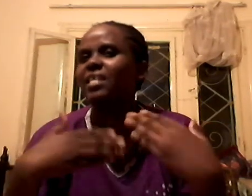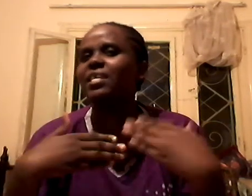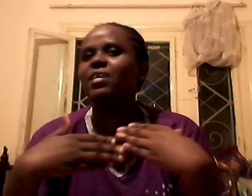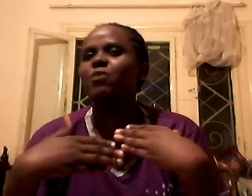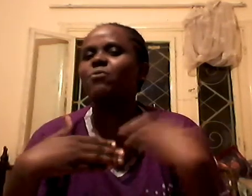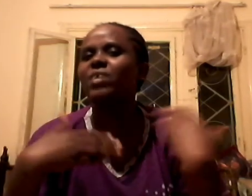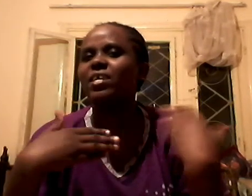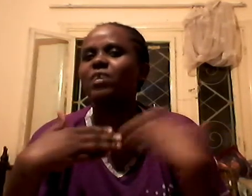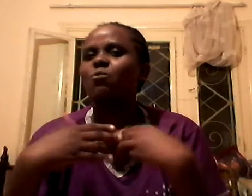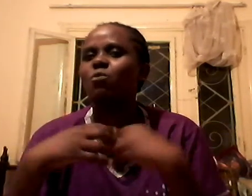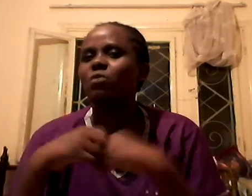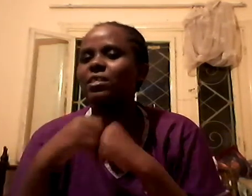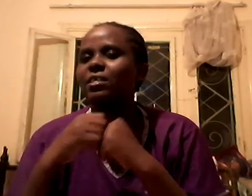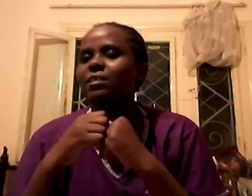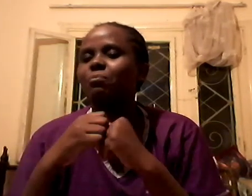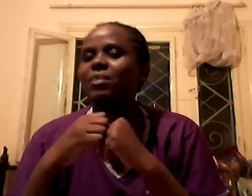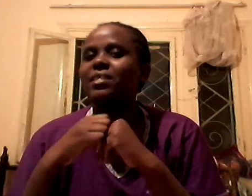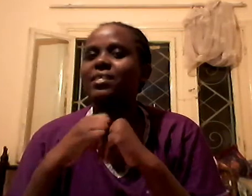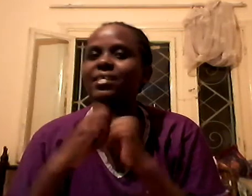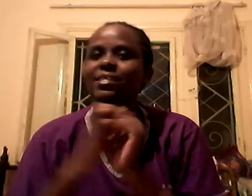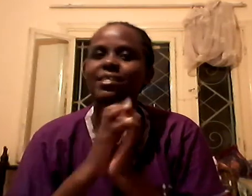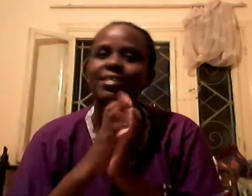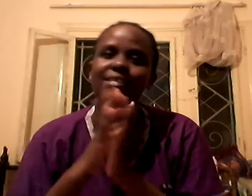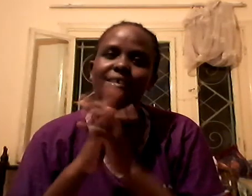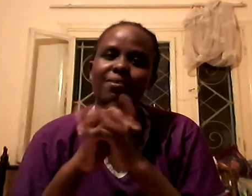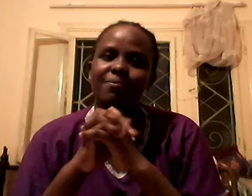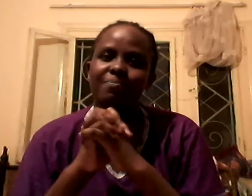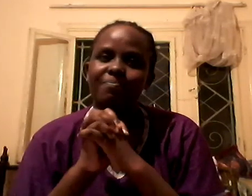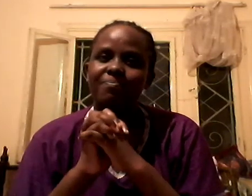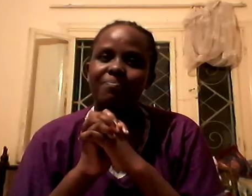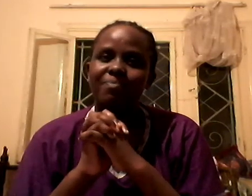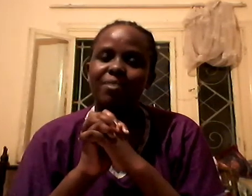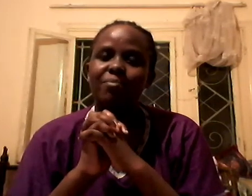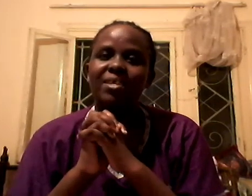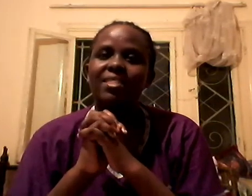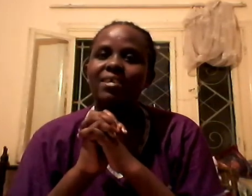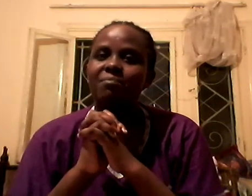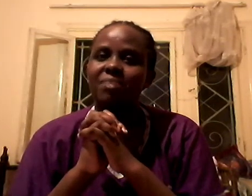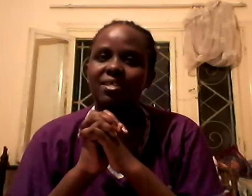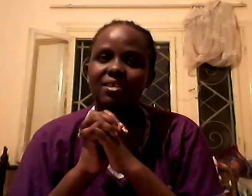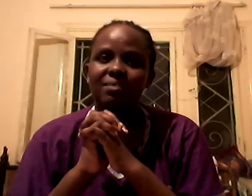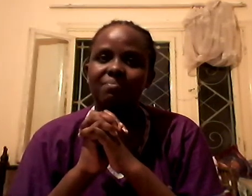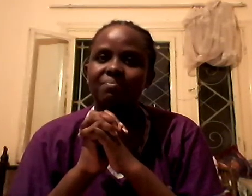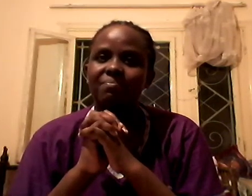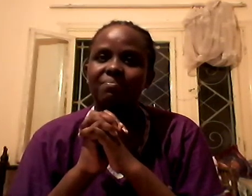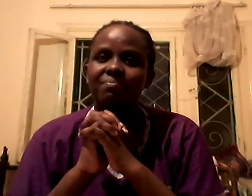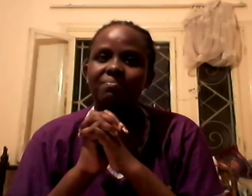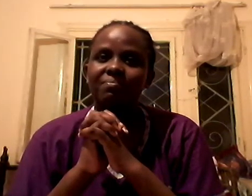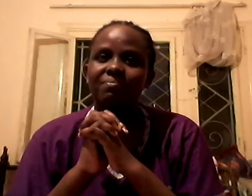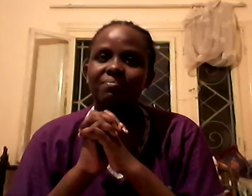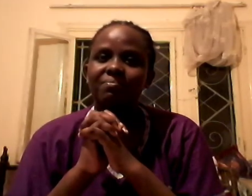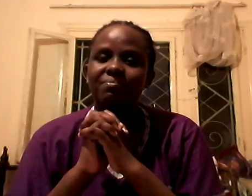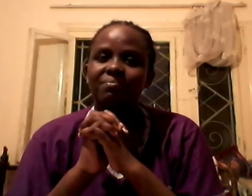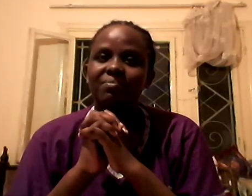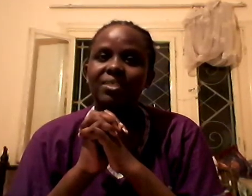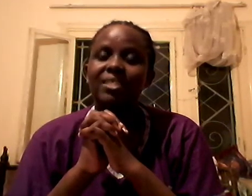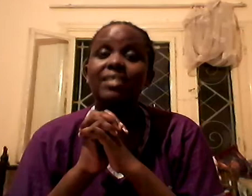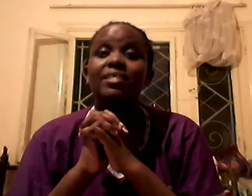where he was, my dear sister, my dear mother. That is